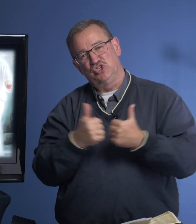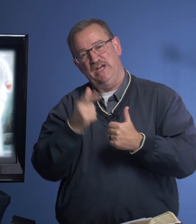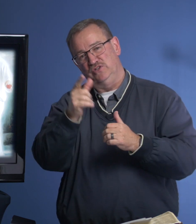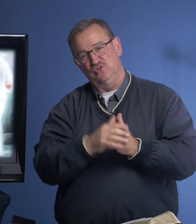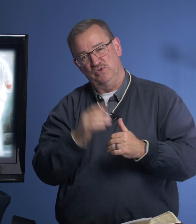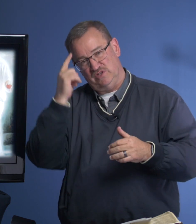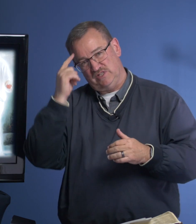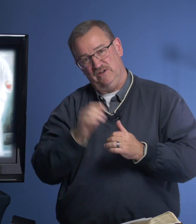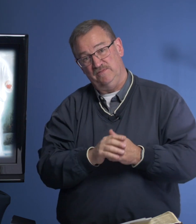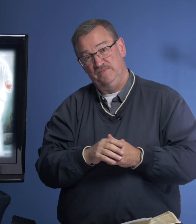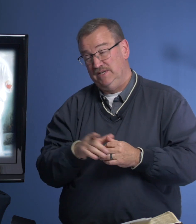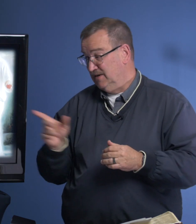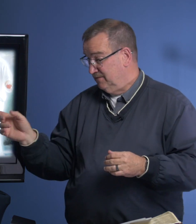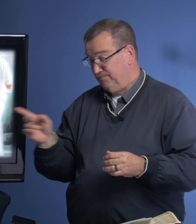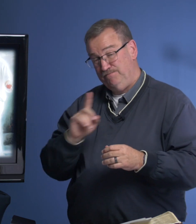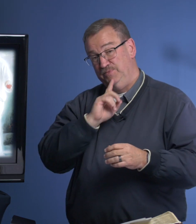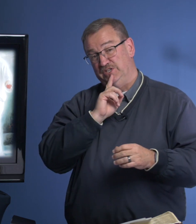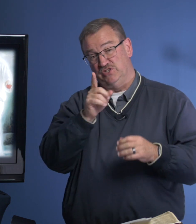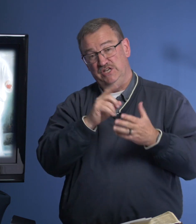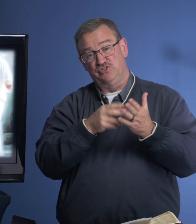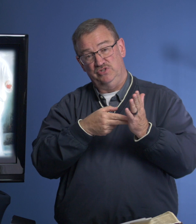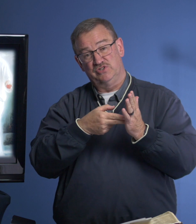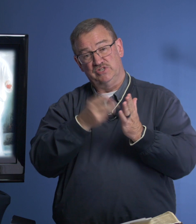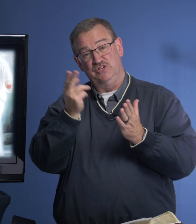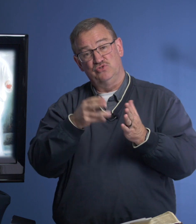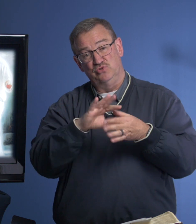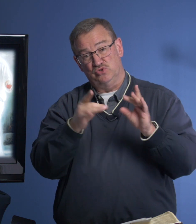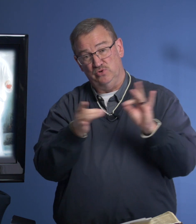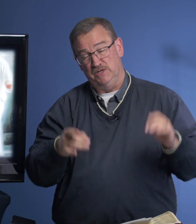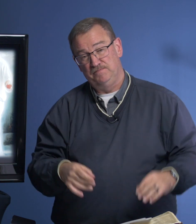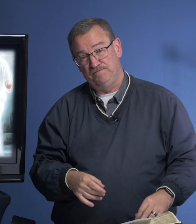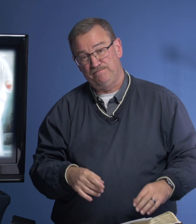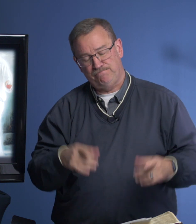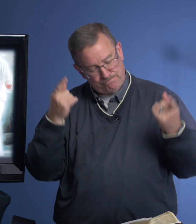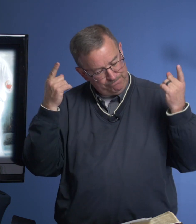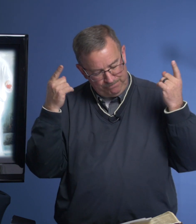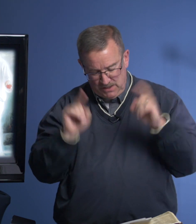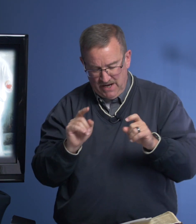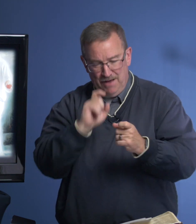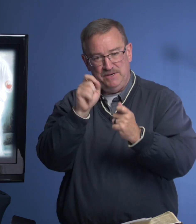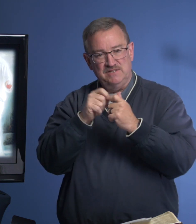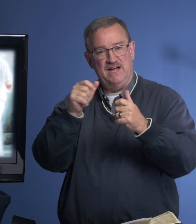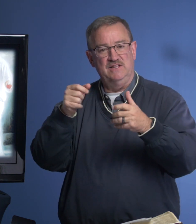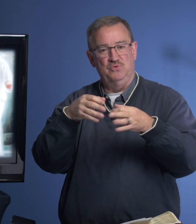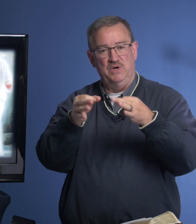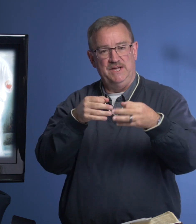challenge you with this thought. This is a true story. It happened exactly the way